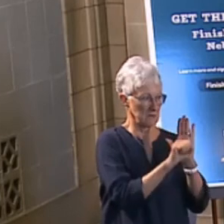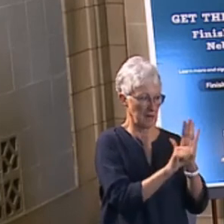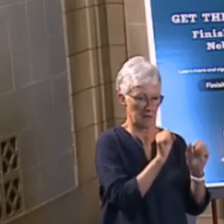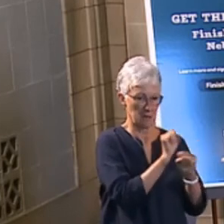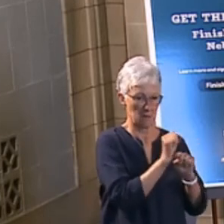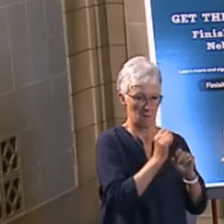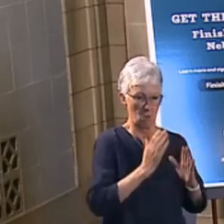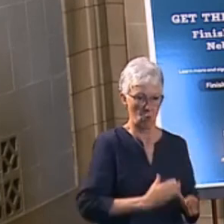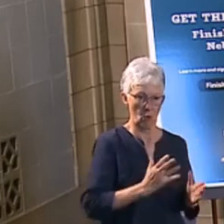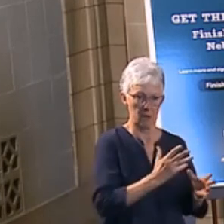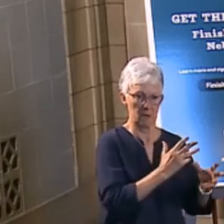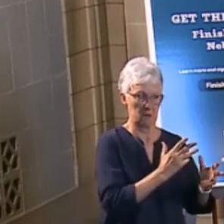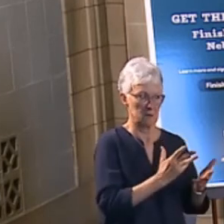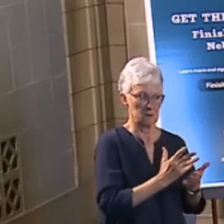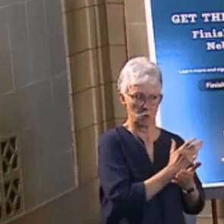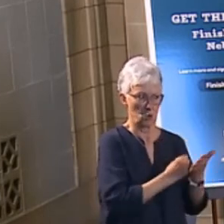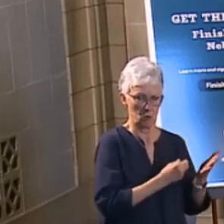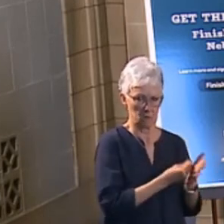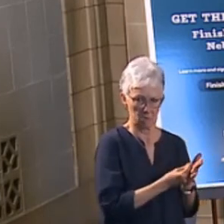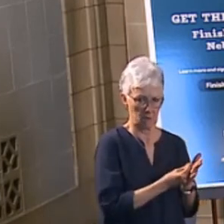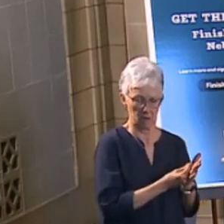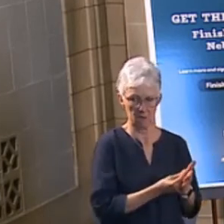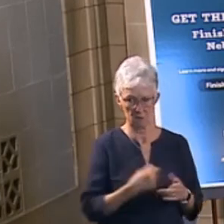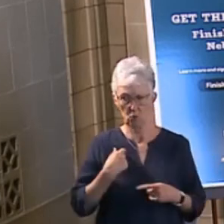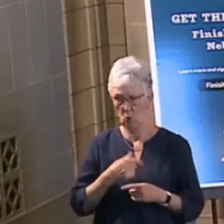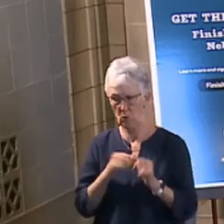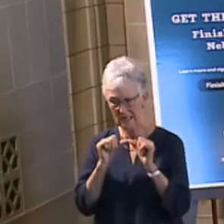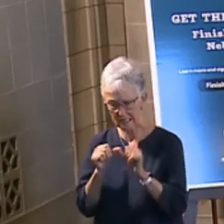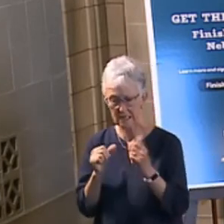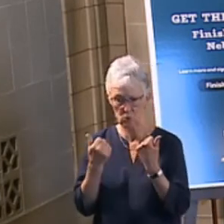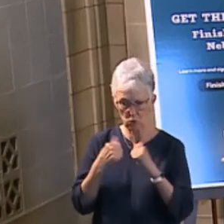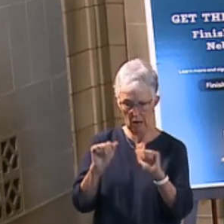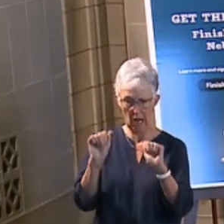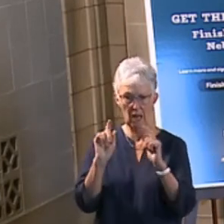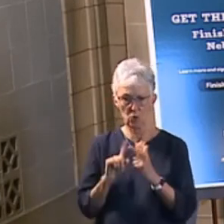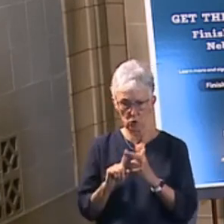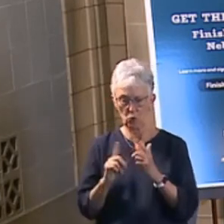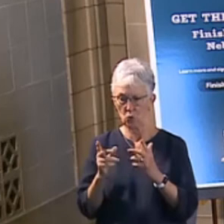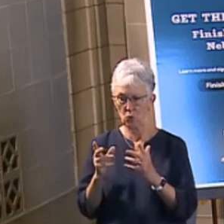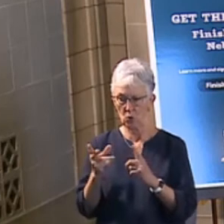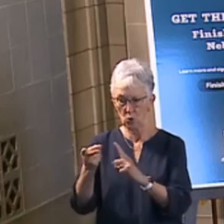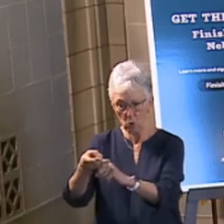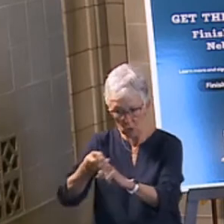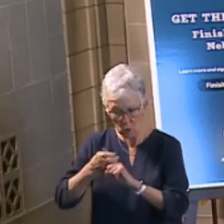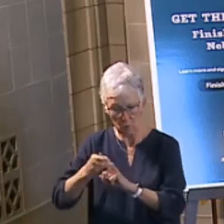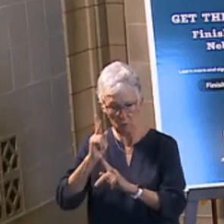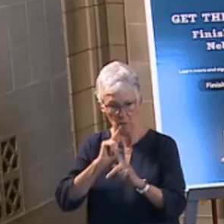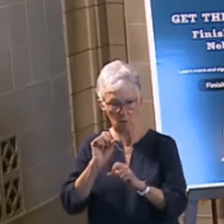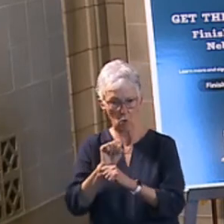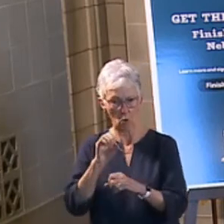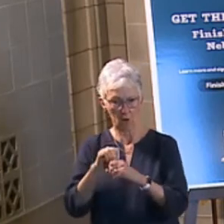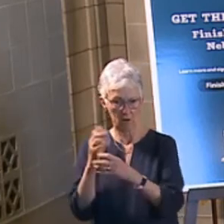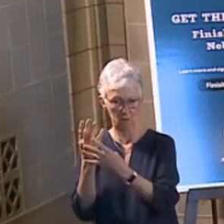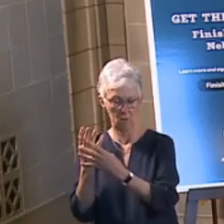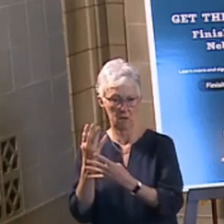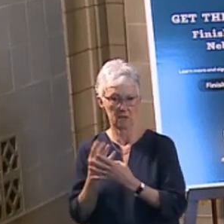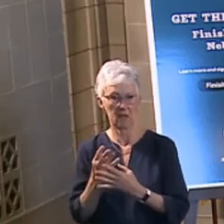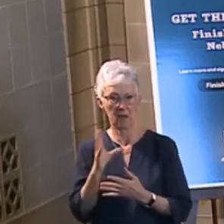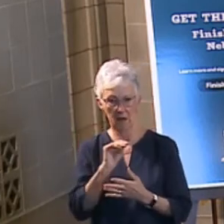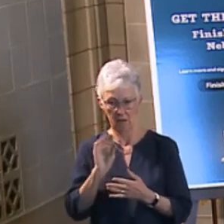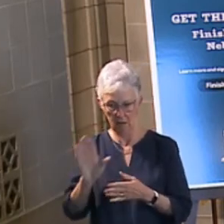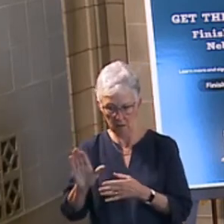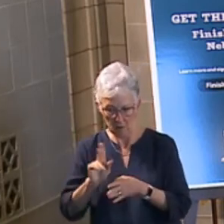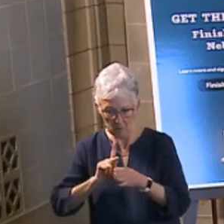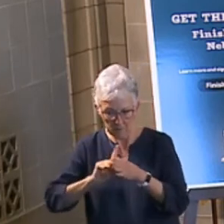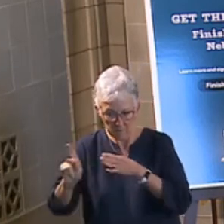So we continue to look for ways to be able to make sure we're attracting or retaining talent. We've looked at professional development as well as investing